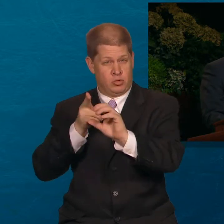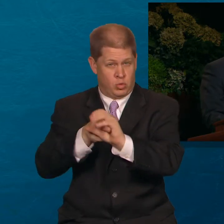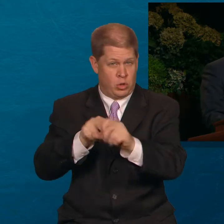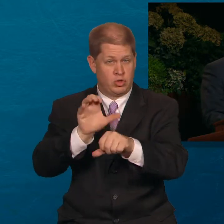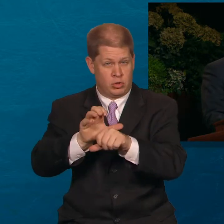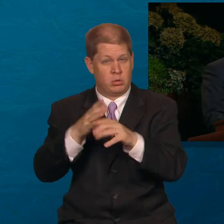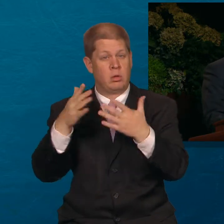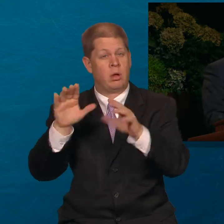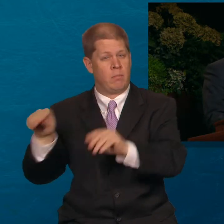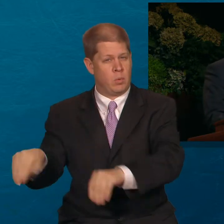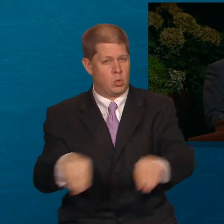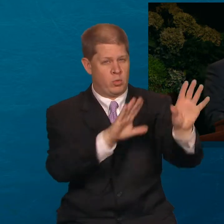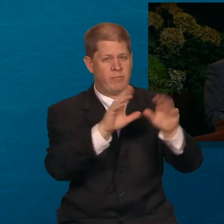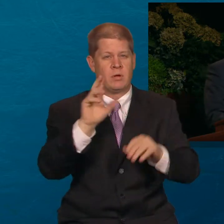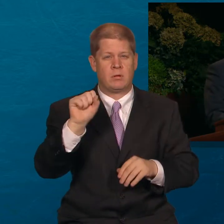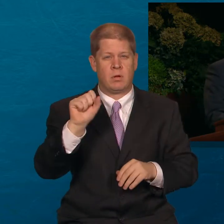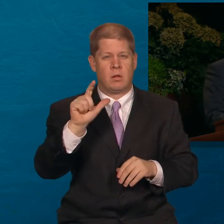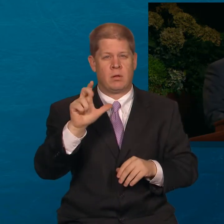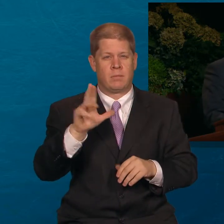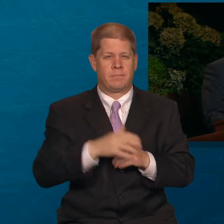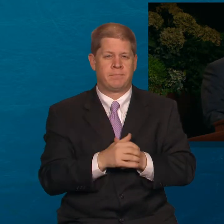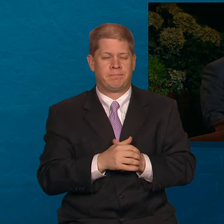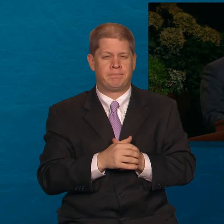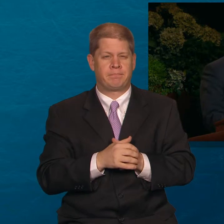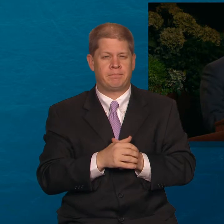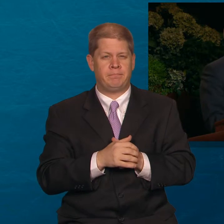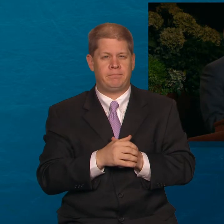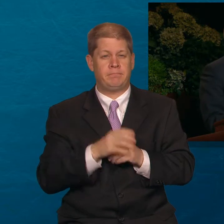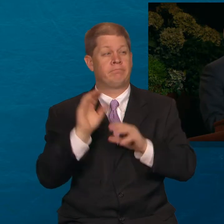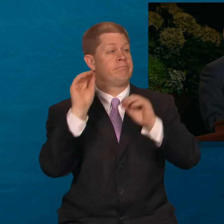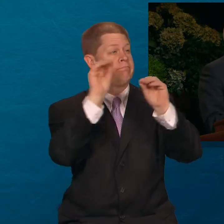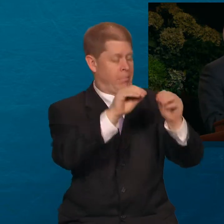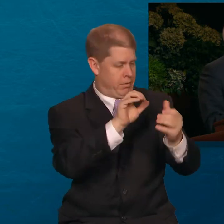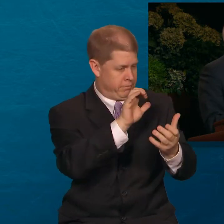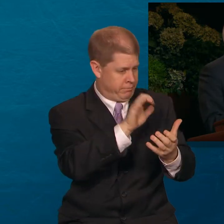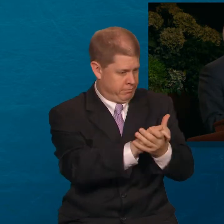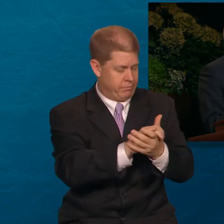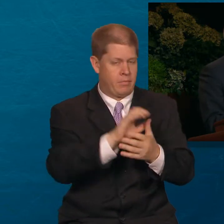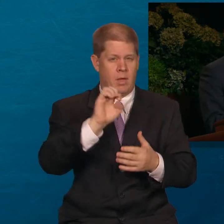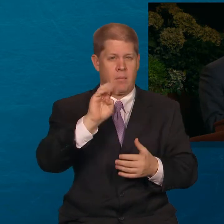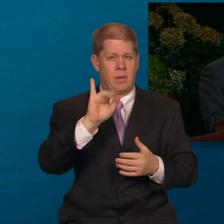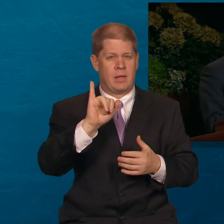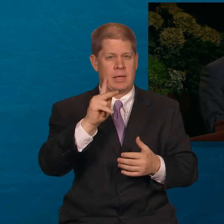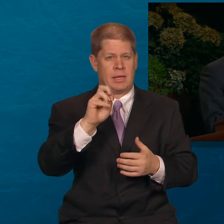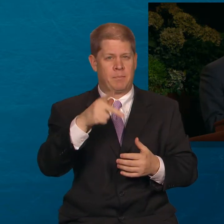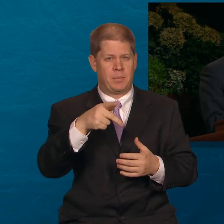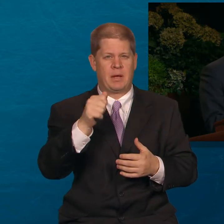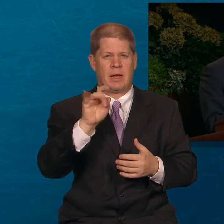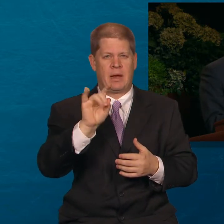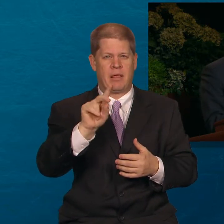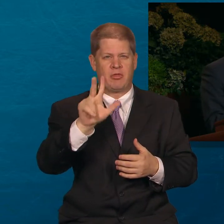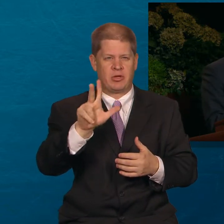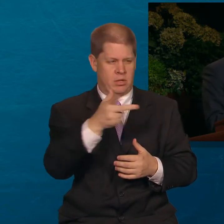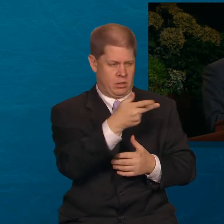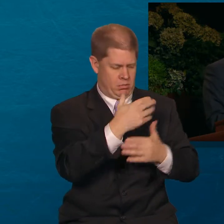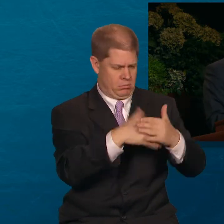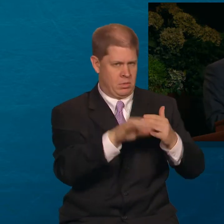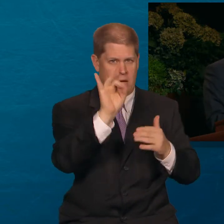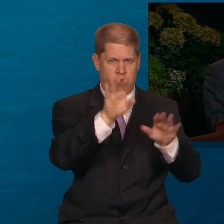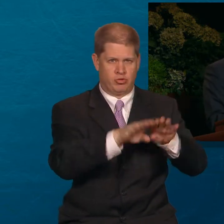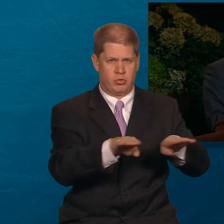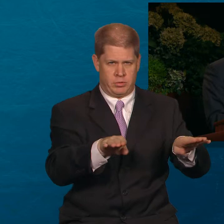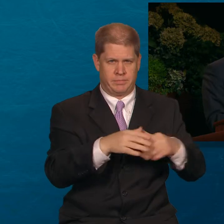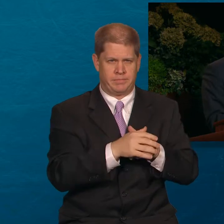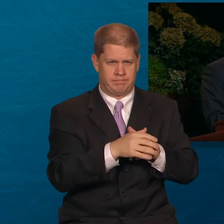England and then made their way to Salt Lake City. He married Emily Keep in 1883, and they became the parents of eight children.